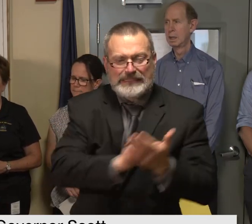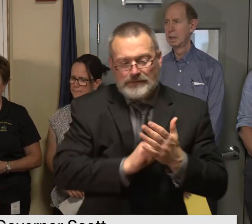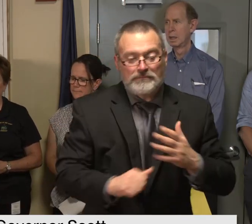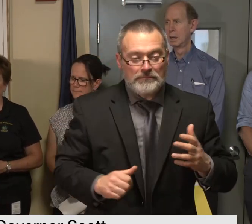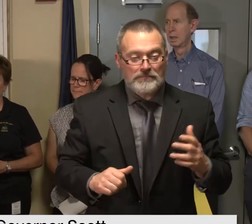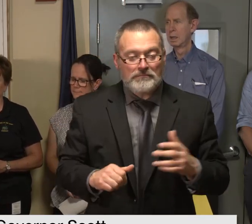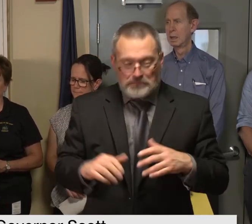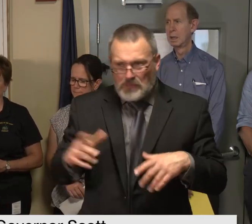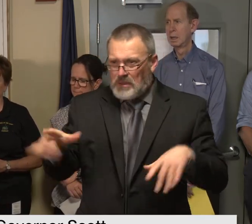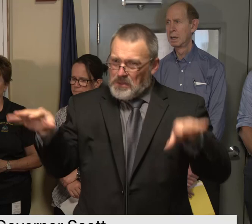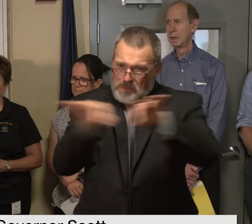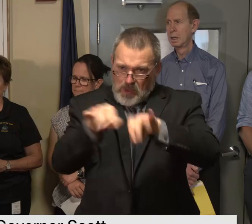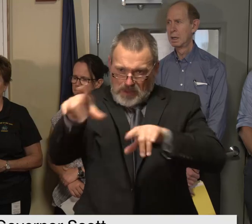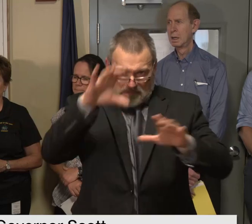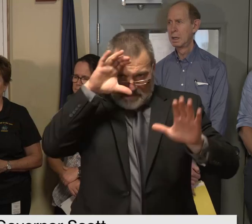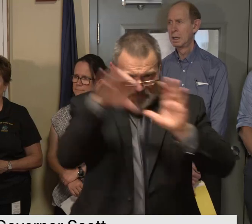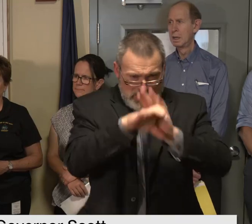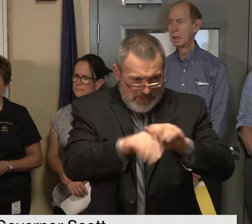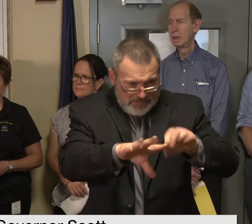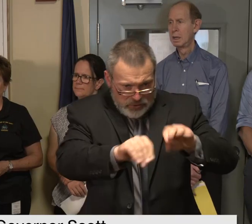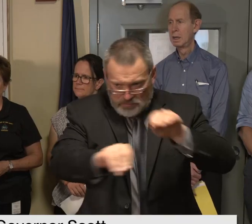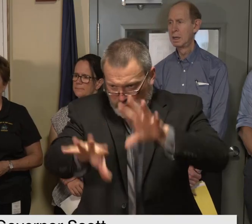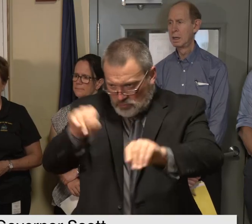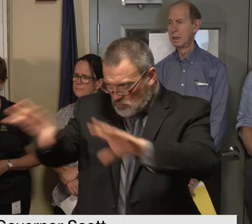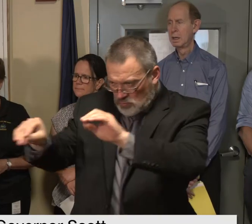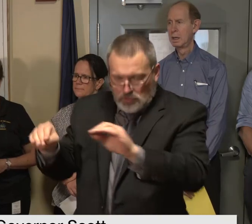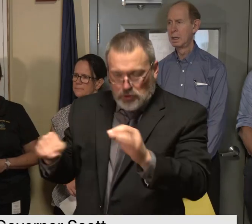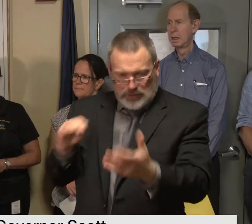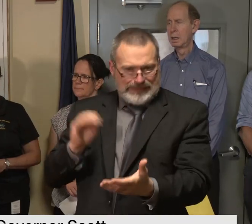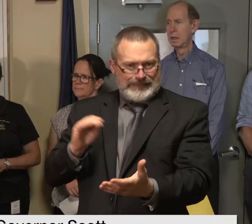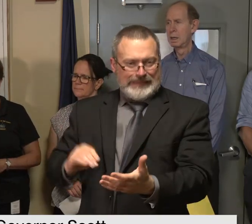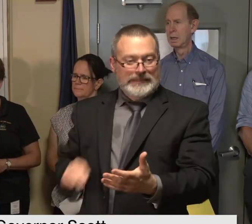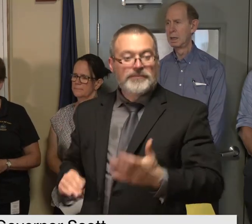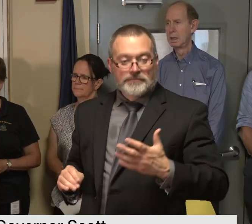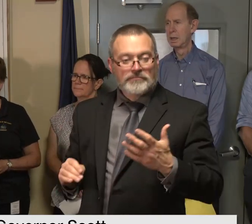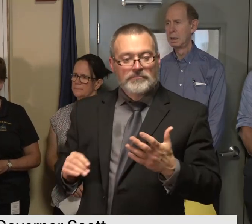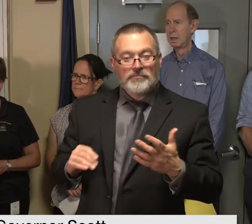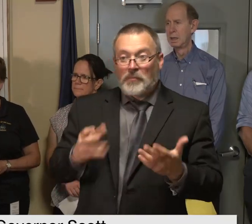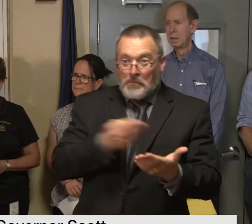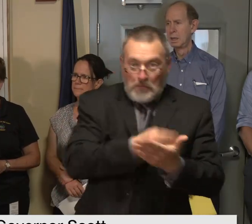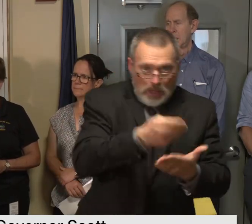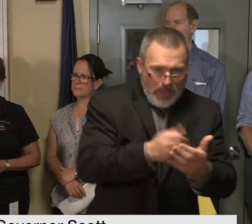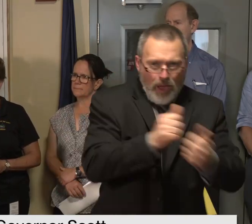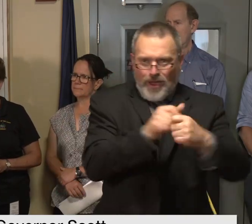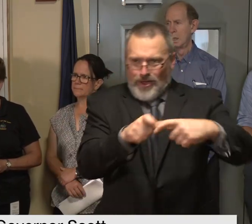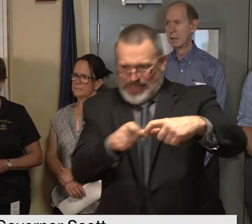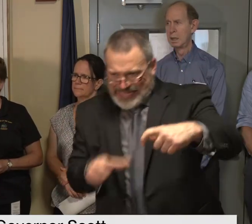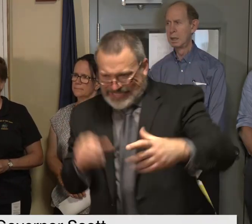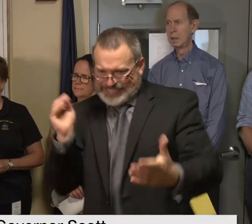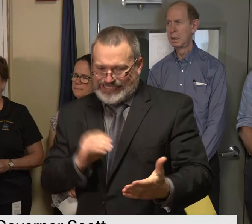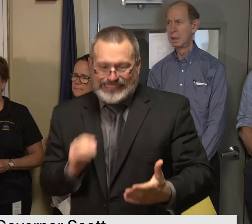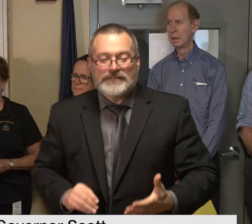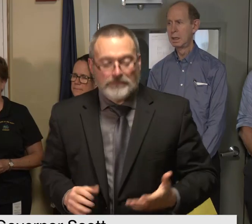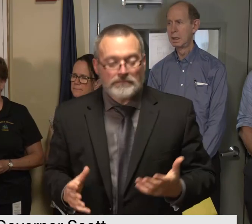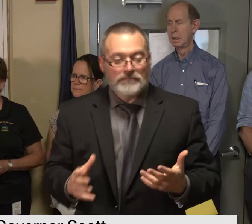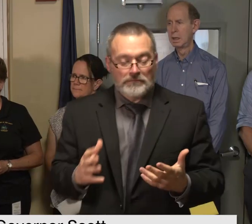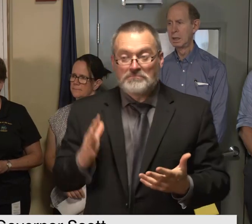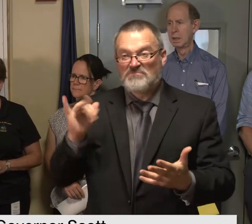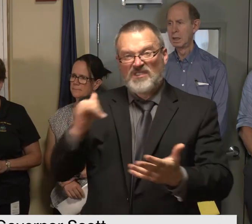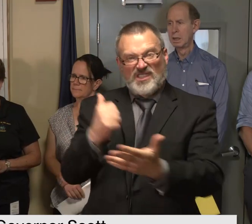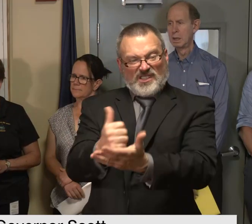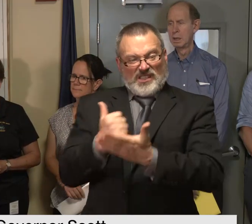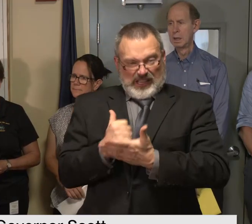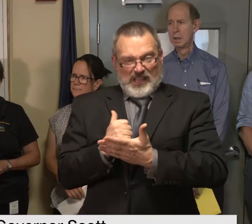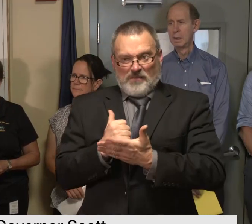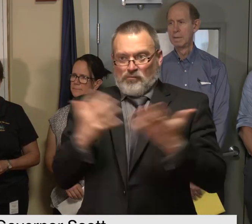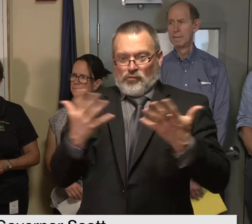somebody can help them and they start to document that that will significantly help us in terms of recognizing what uh financial or